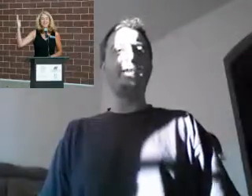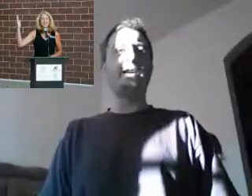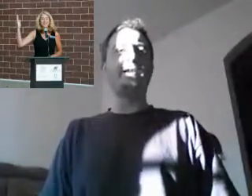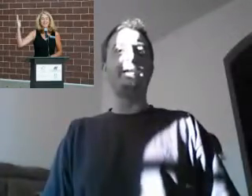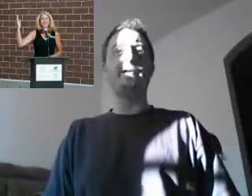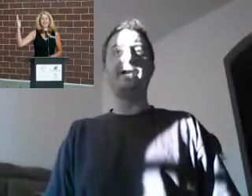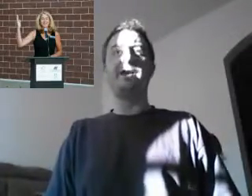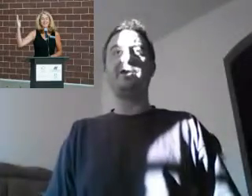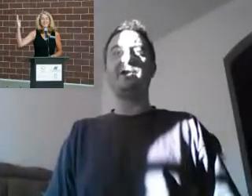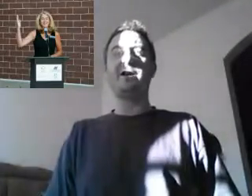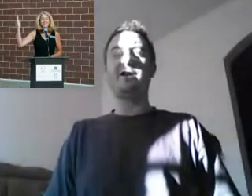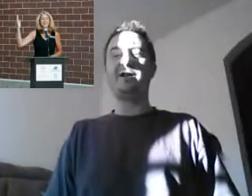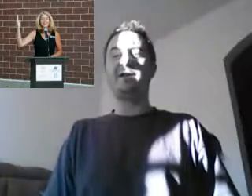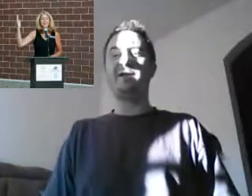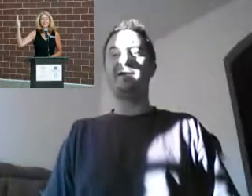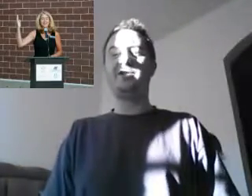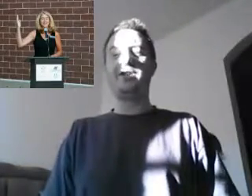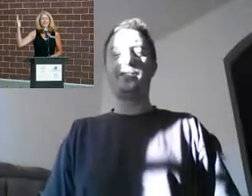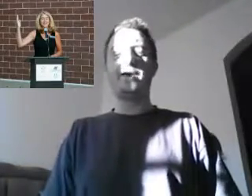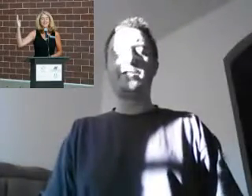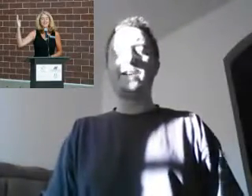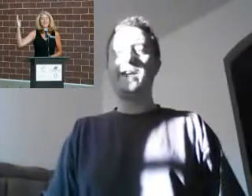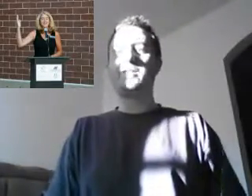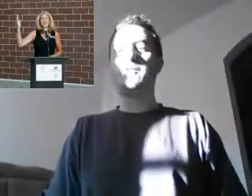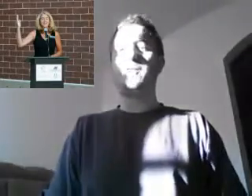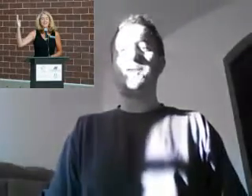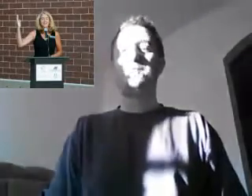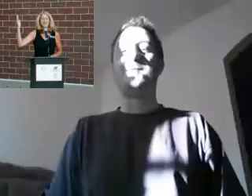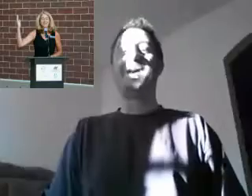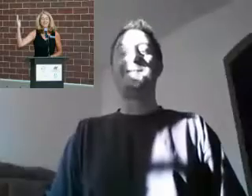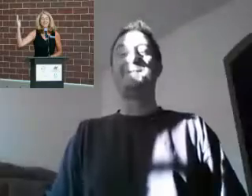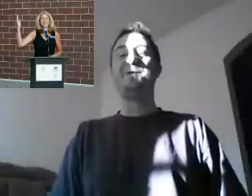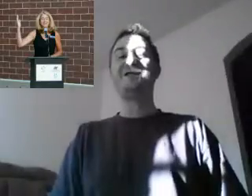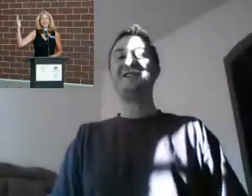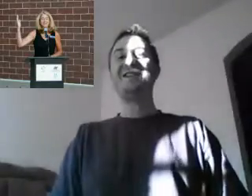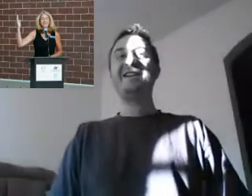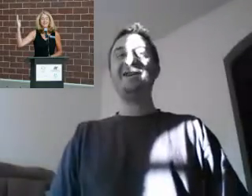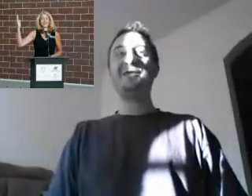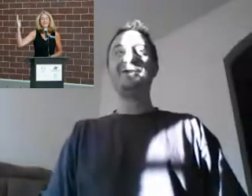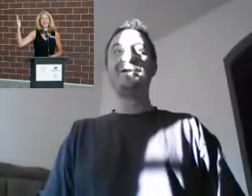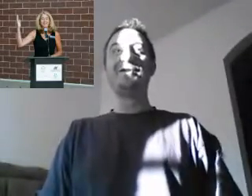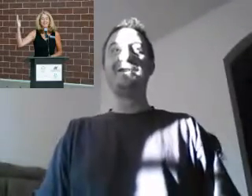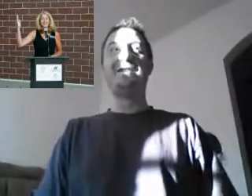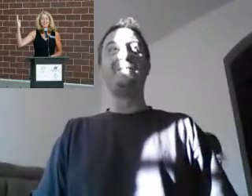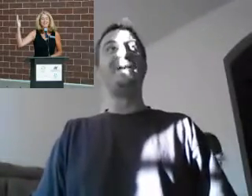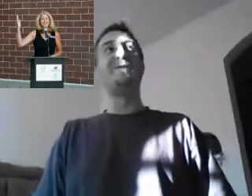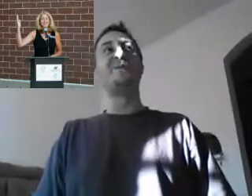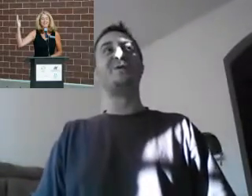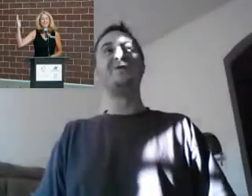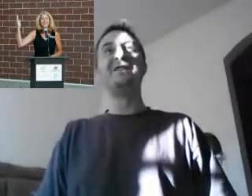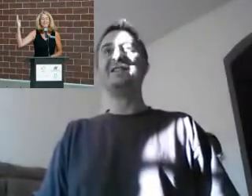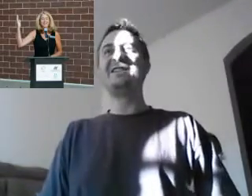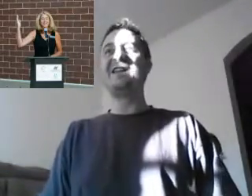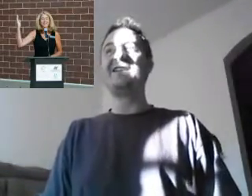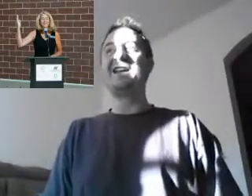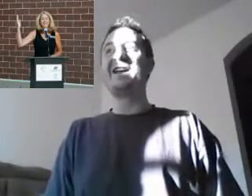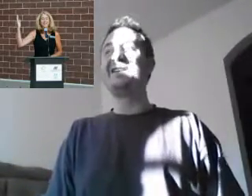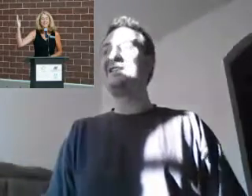but, like, the next generation, the Generation X of the baby boomers. Who's underneath the baby boomers? Not Gen X.